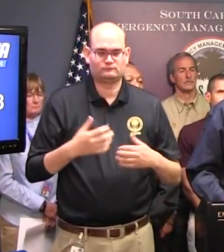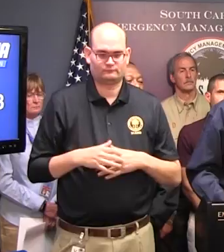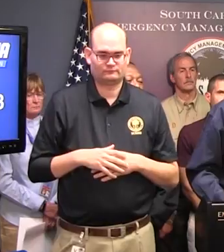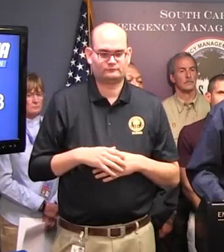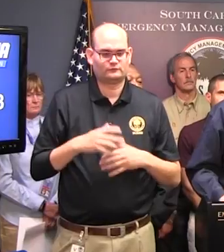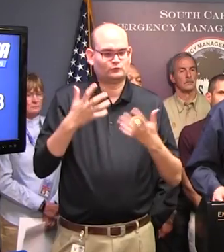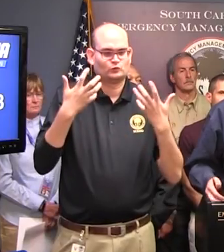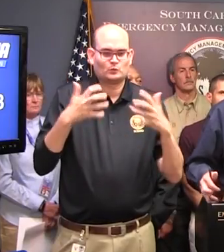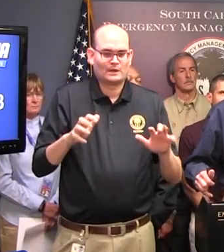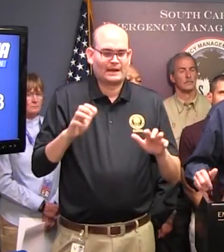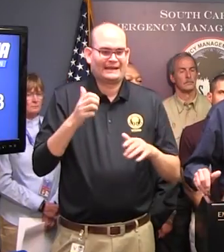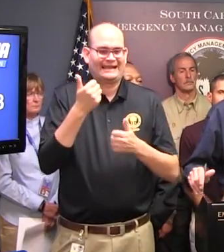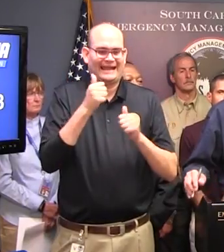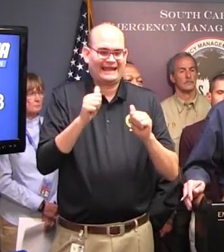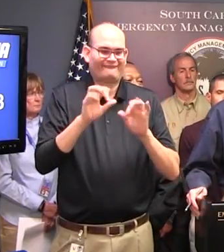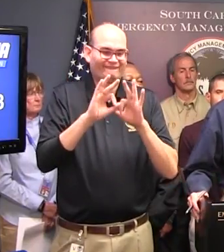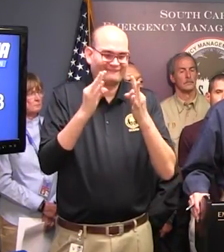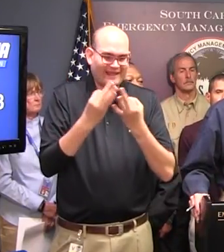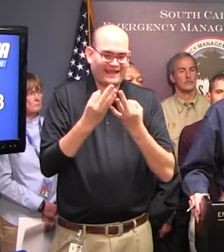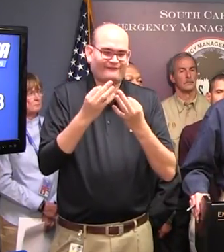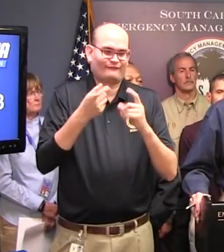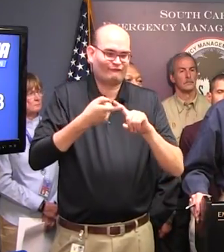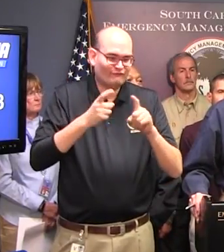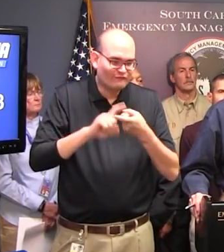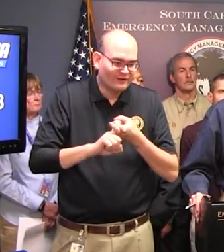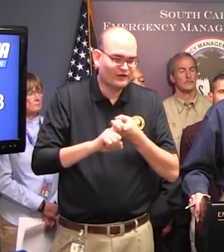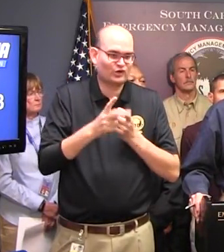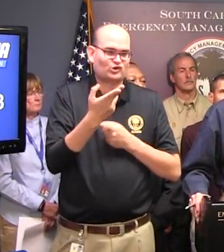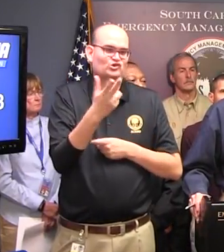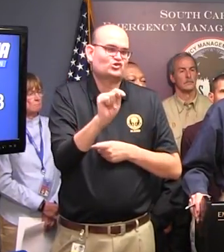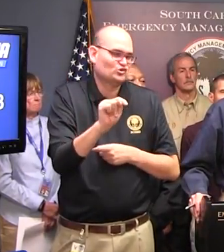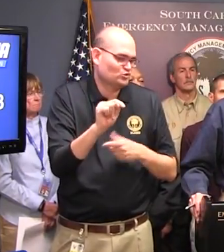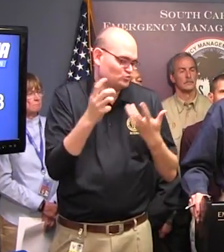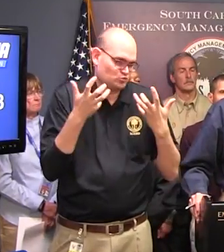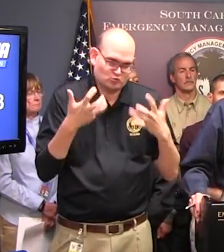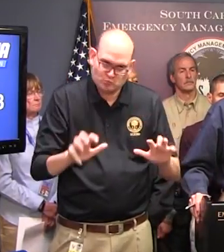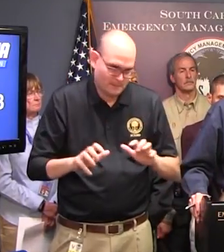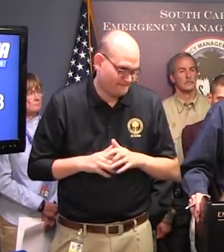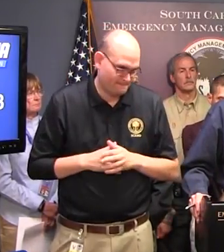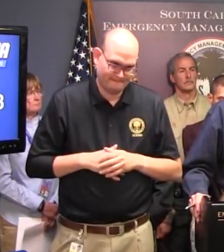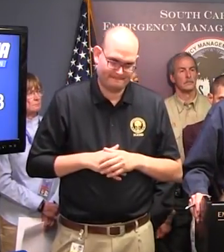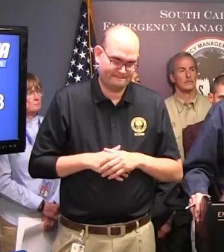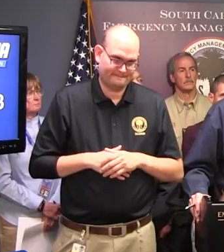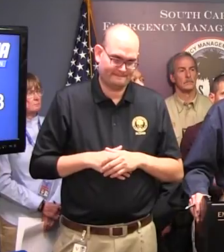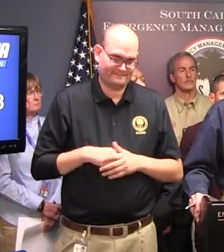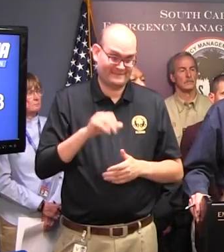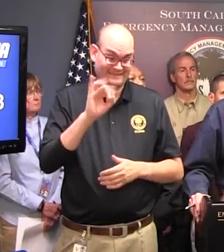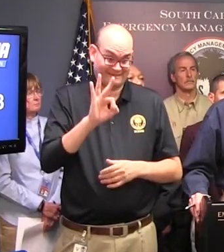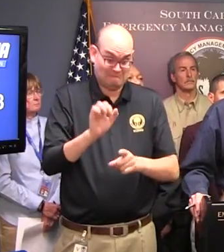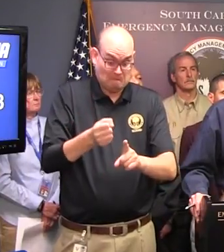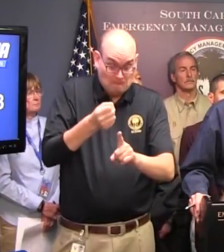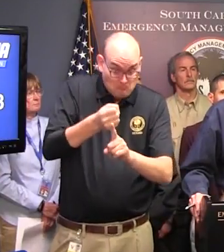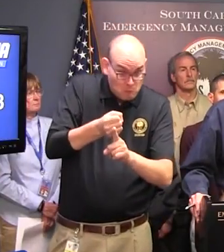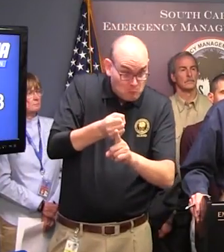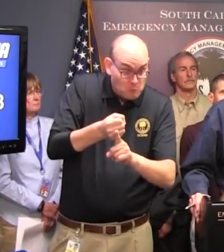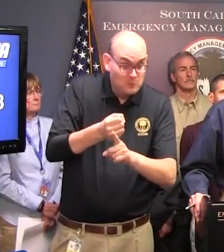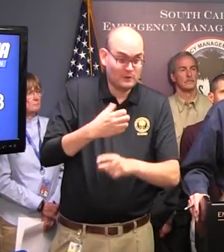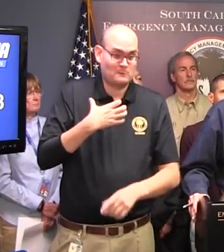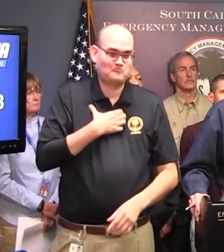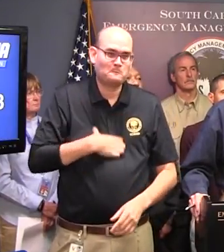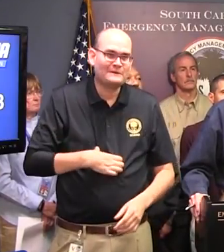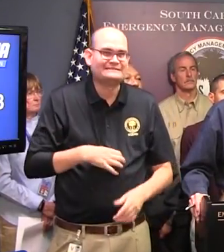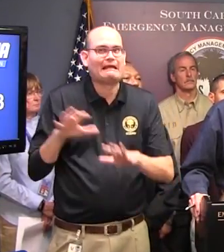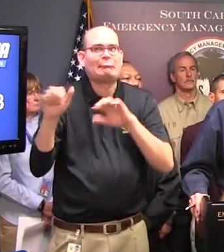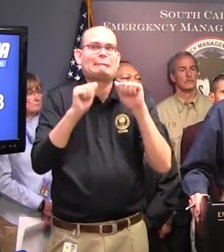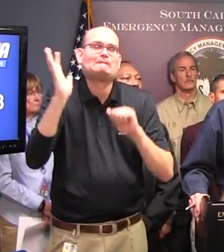just can't undo it, and people will be struggling with the rest of their life wishing, if only this or if only that. So get out now while you